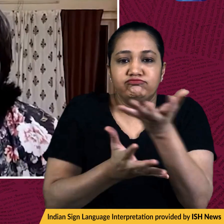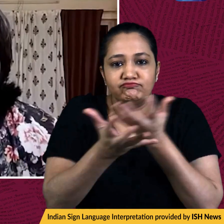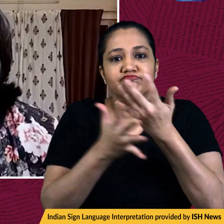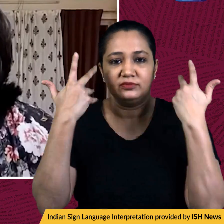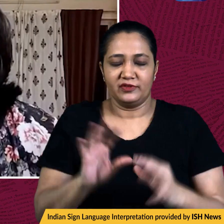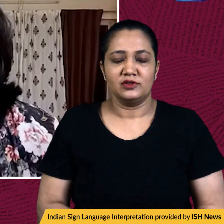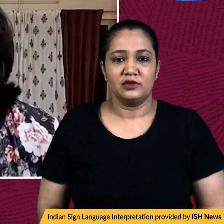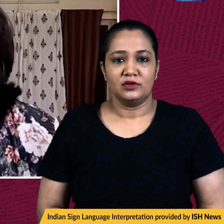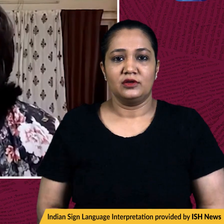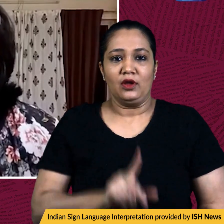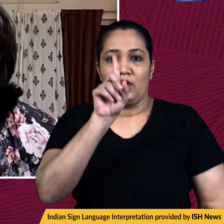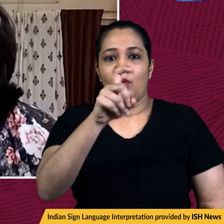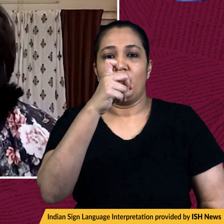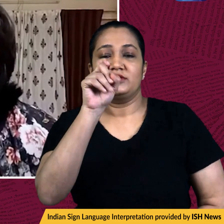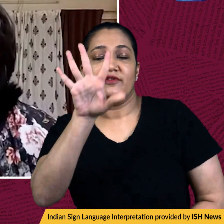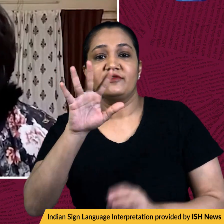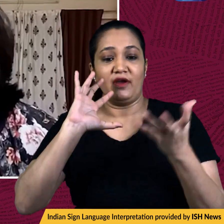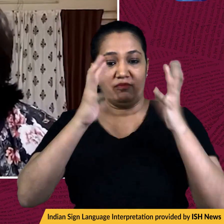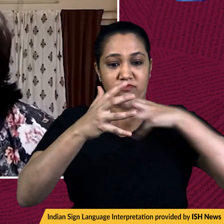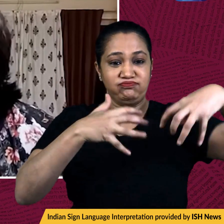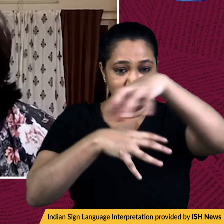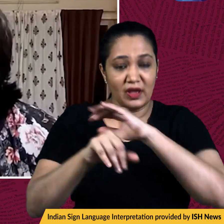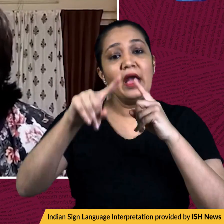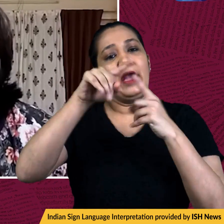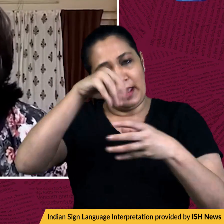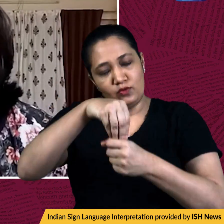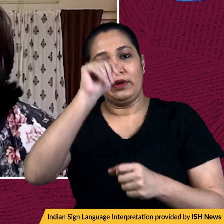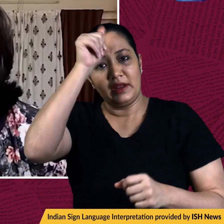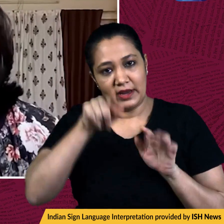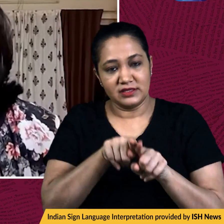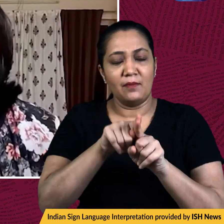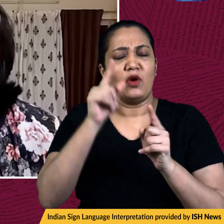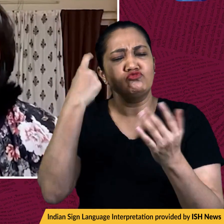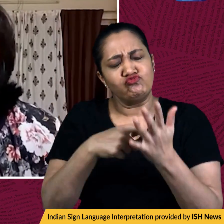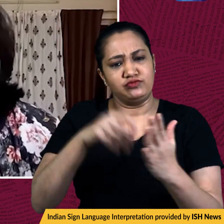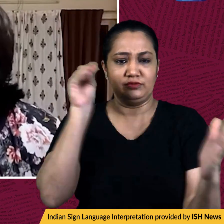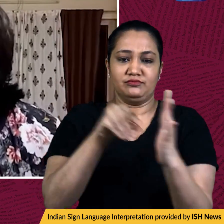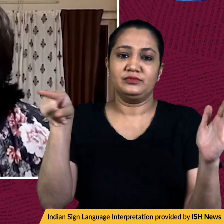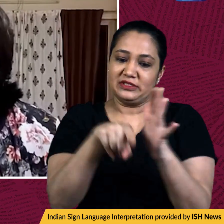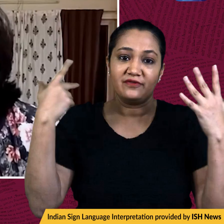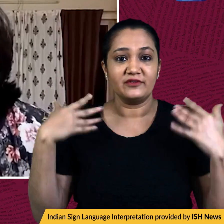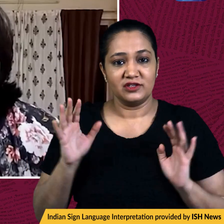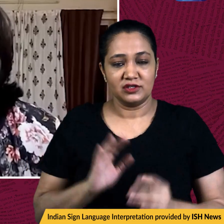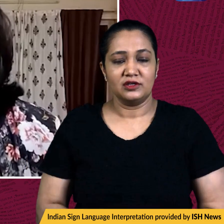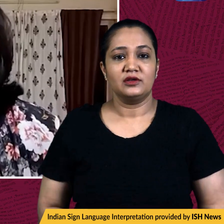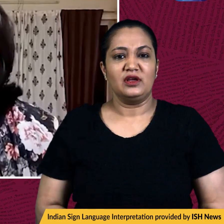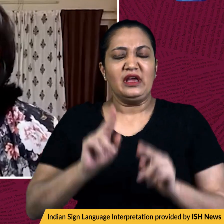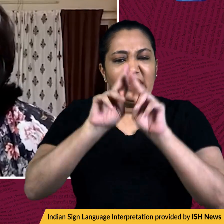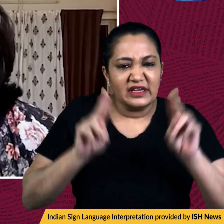175 countries, including India, have signed a mandate to forge an international legally